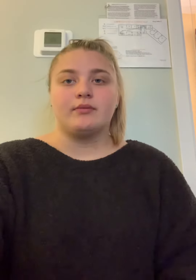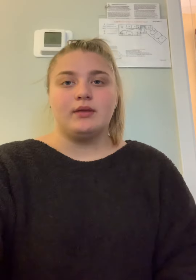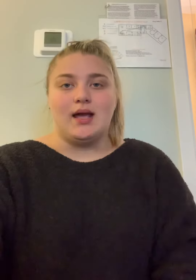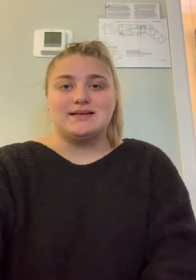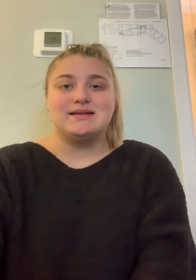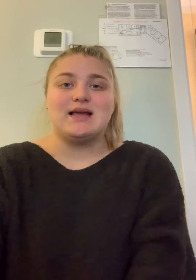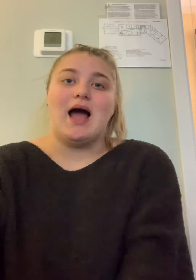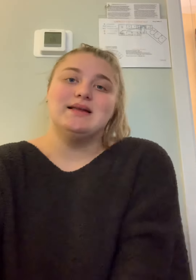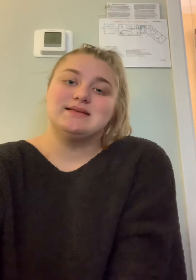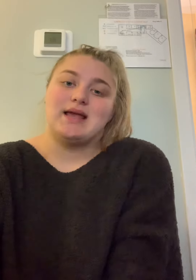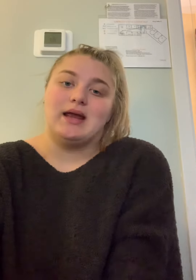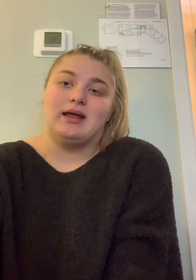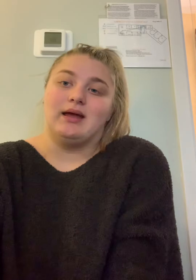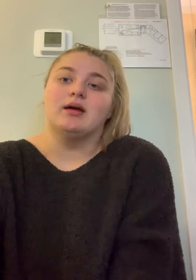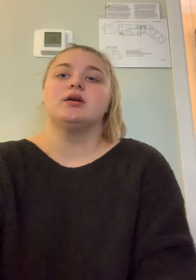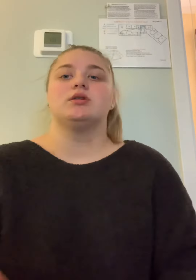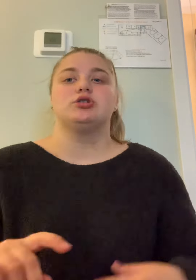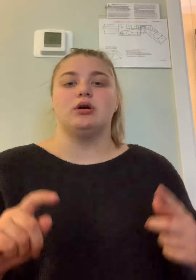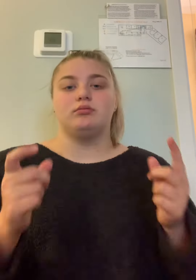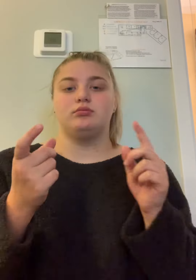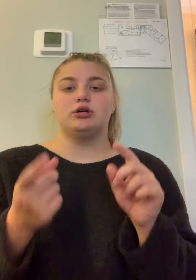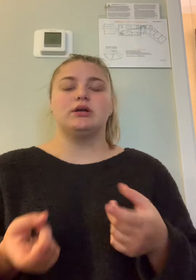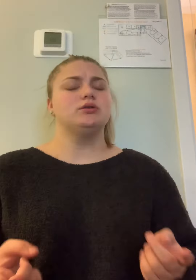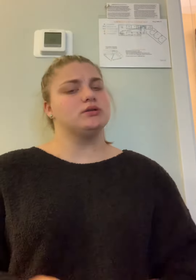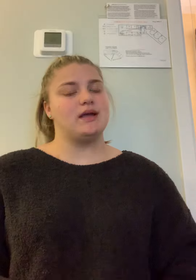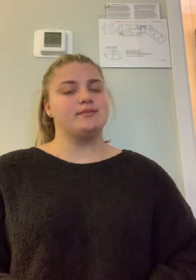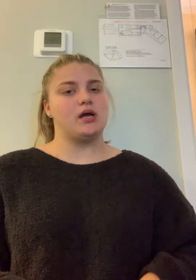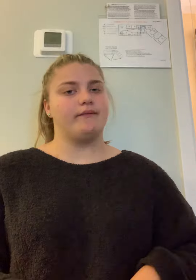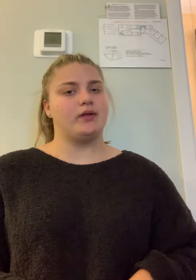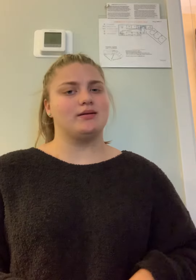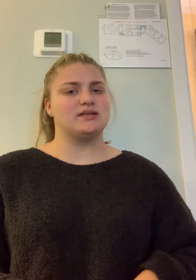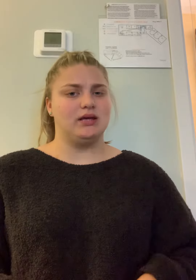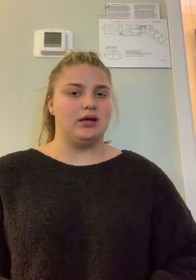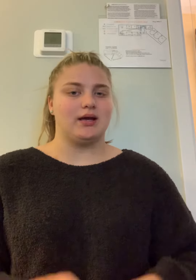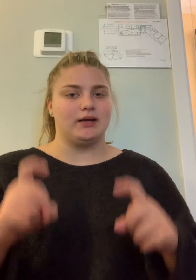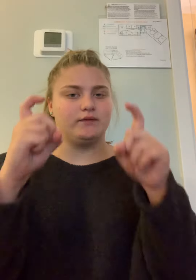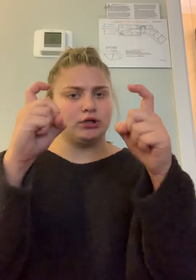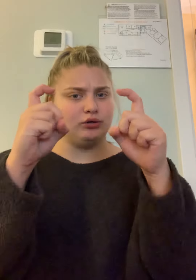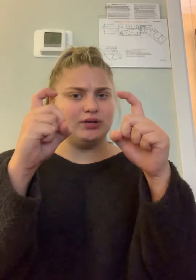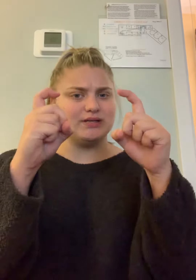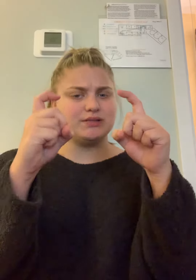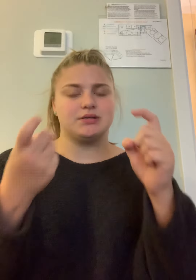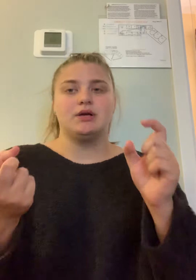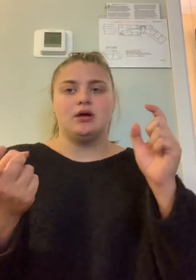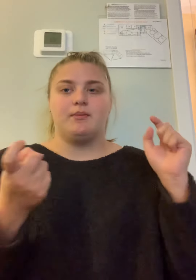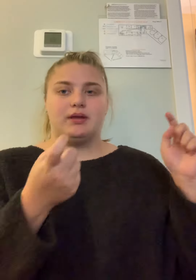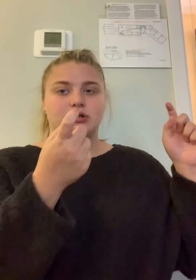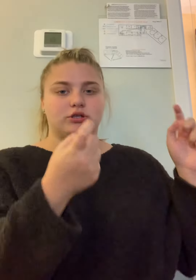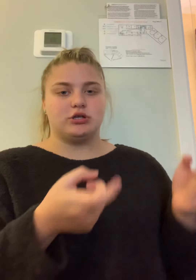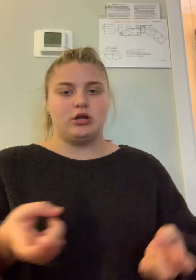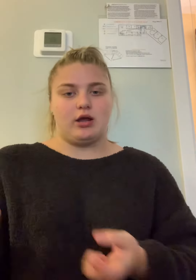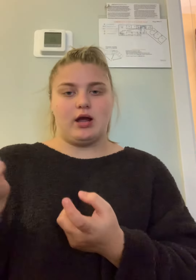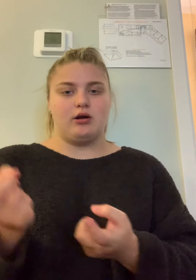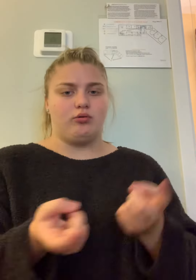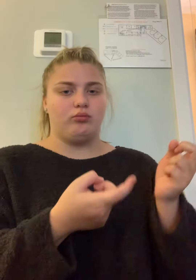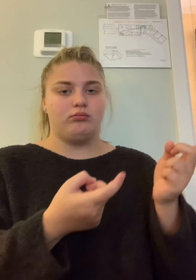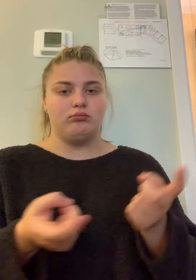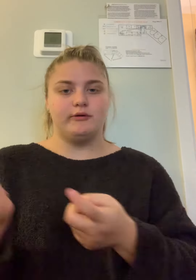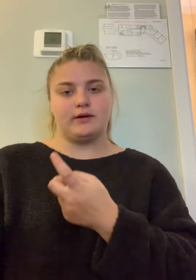Next is ice skating. So you're going to do the same sign for like skiing kind of you're going to do this but then you're just going to like kind of move it